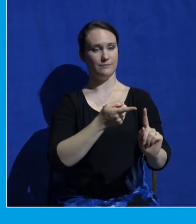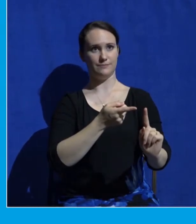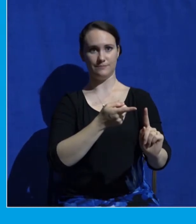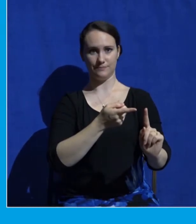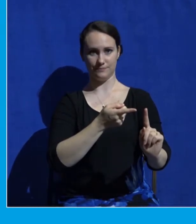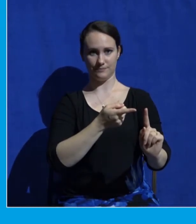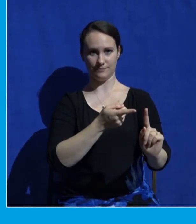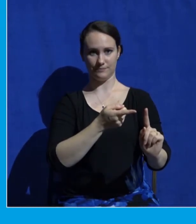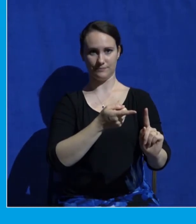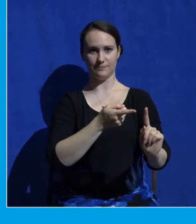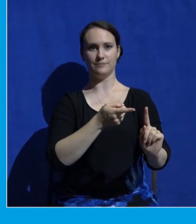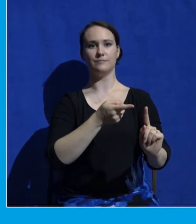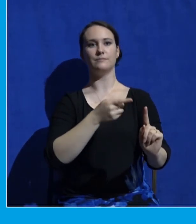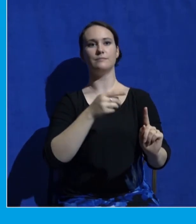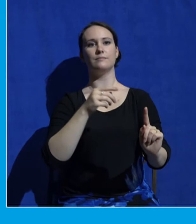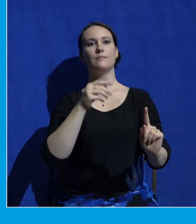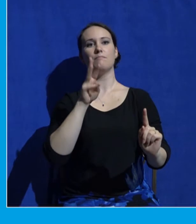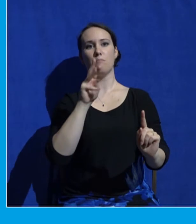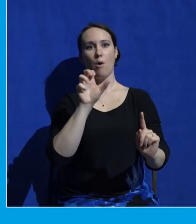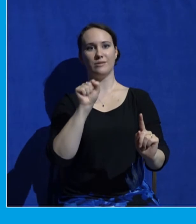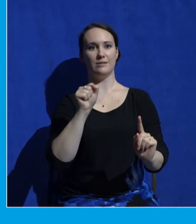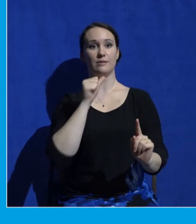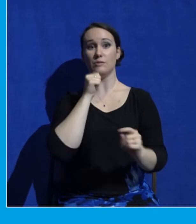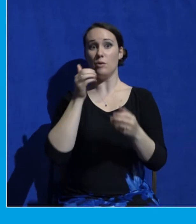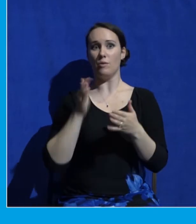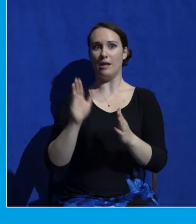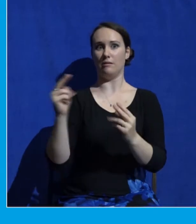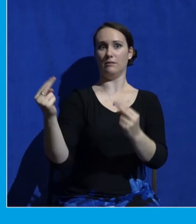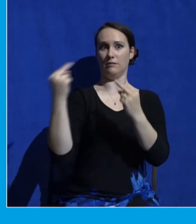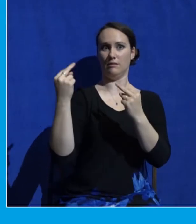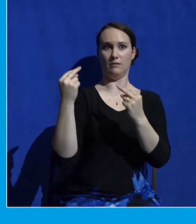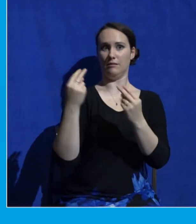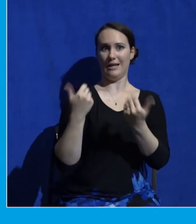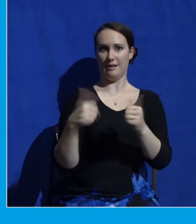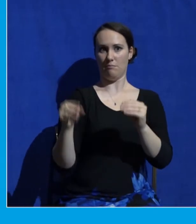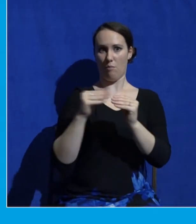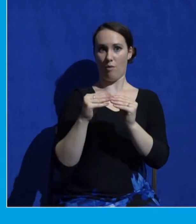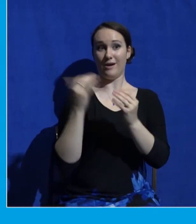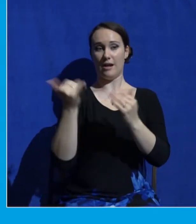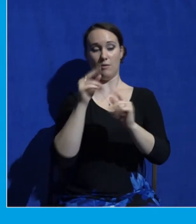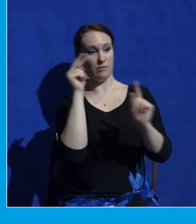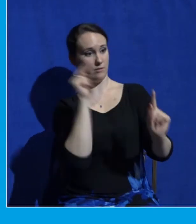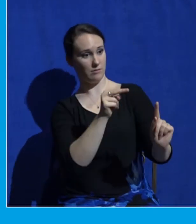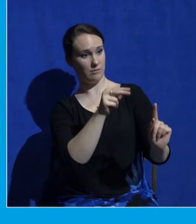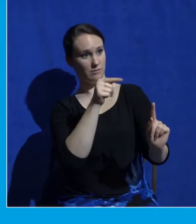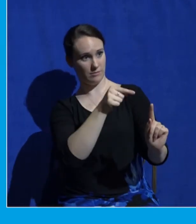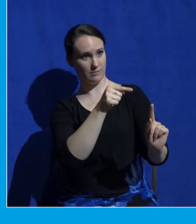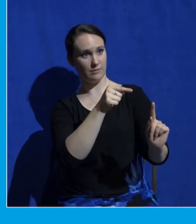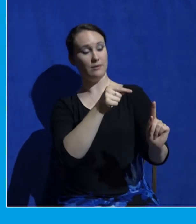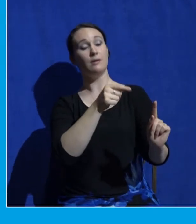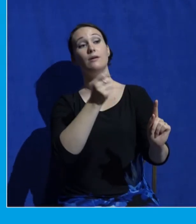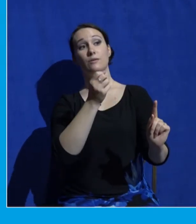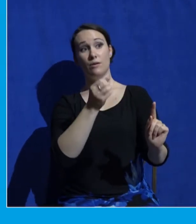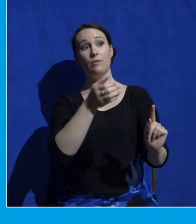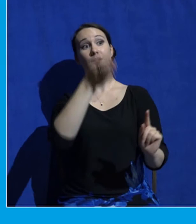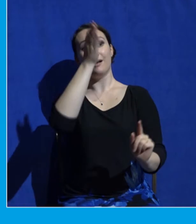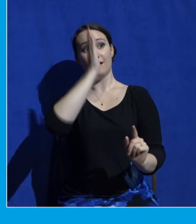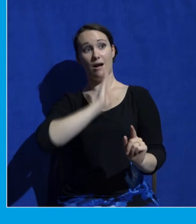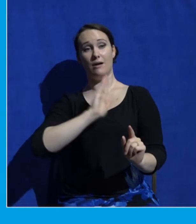spoken on Mount Horeb in Exodus. Now God is speaking on this mountain through his son as his word.